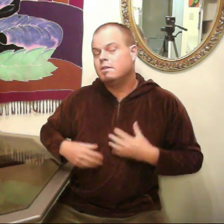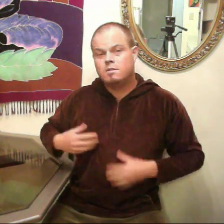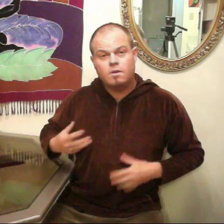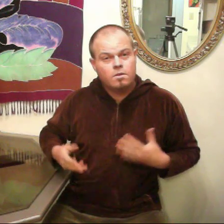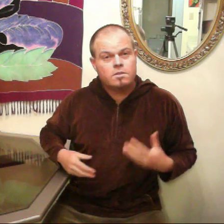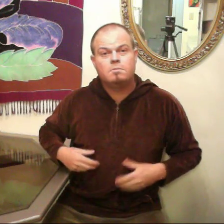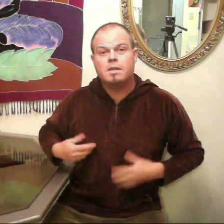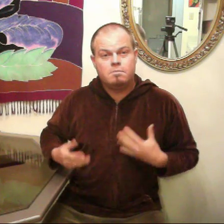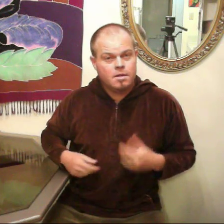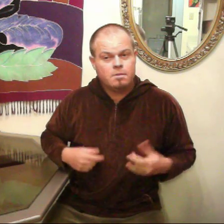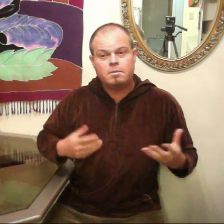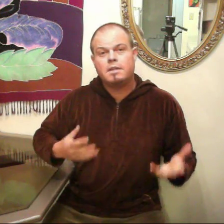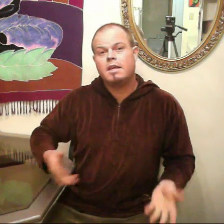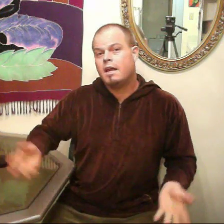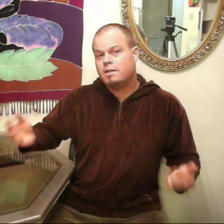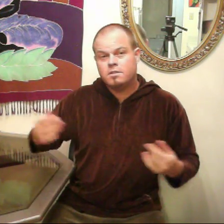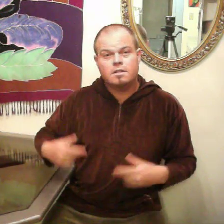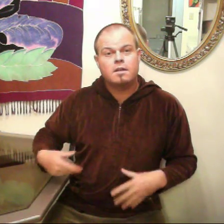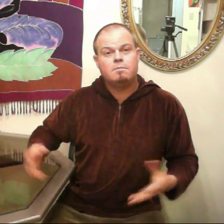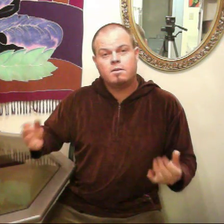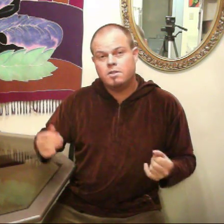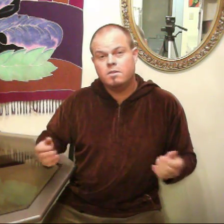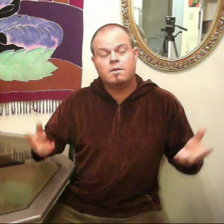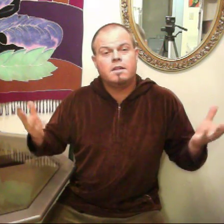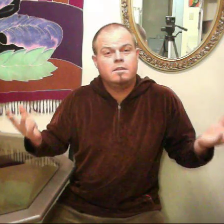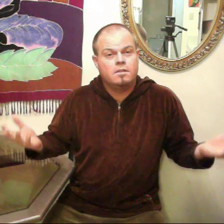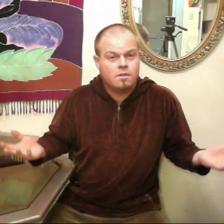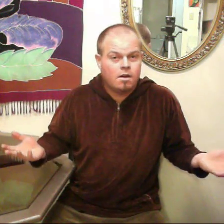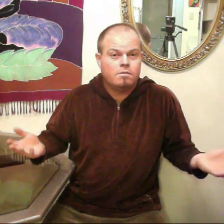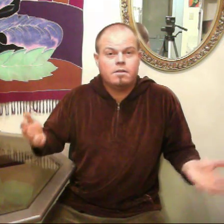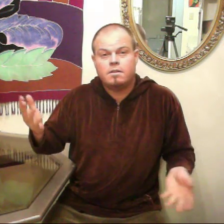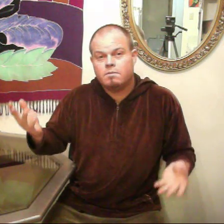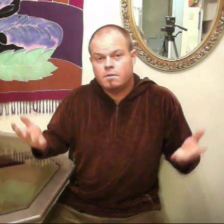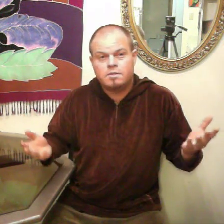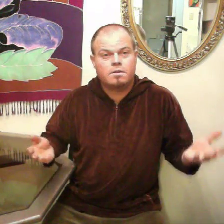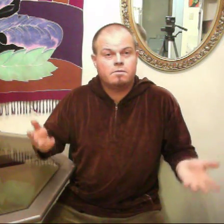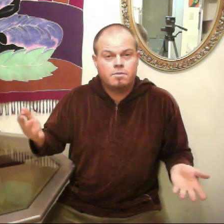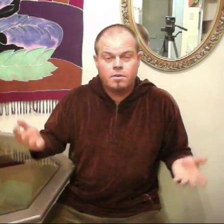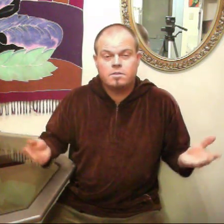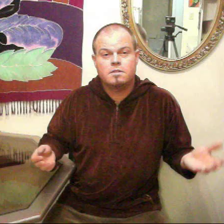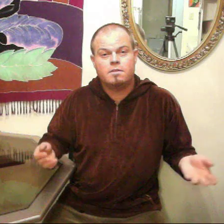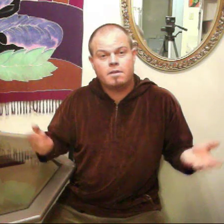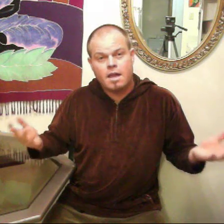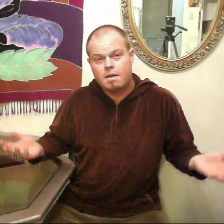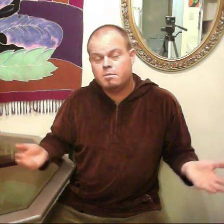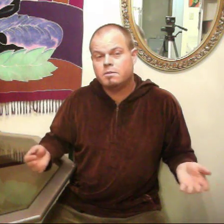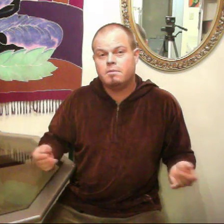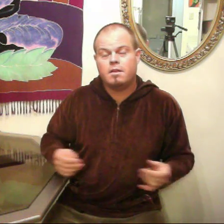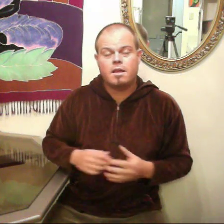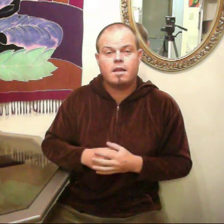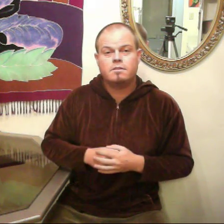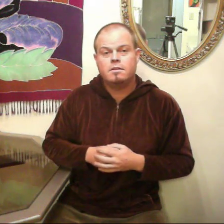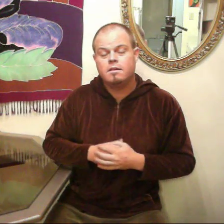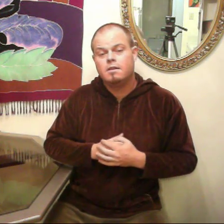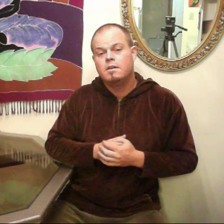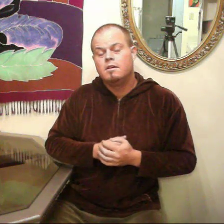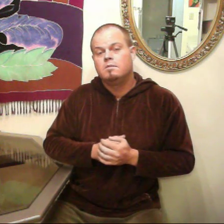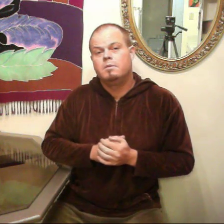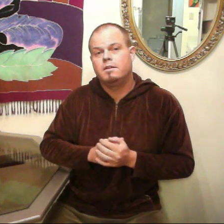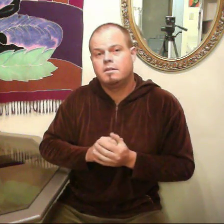it. The stones are being built, but they naturally come out too, and they dissolve with certain foods and stuff like apples and malic acid. But,